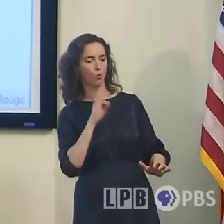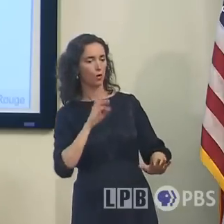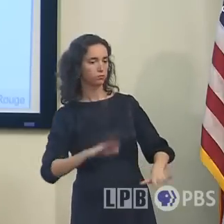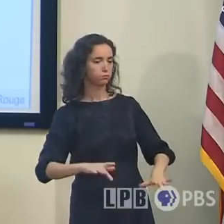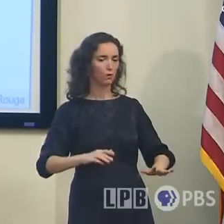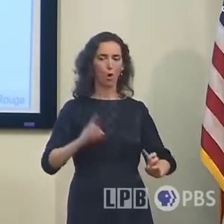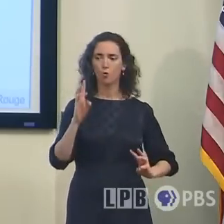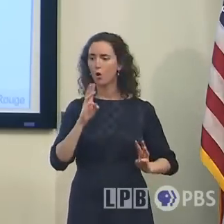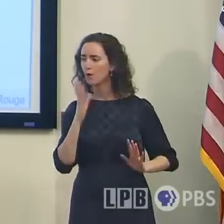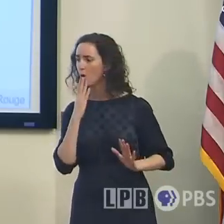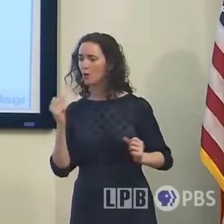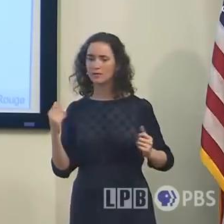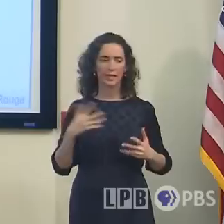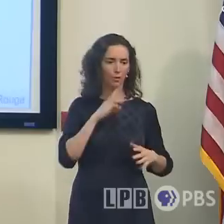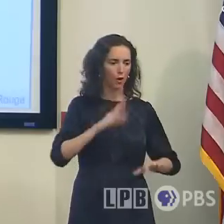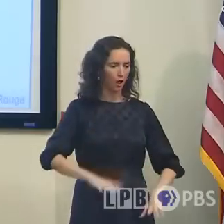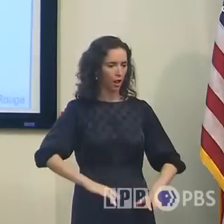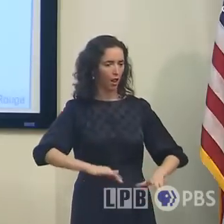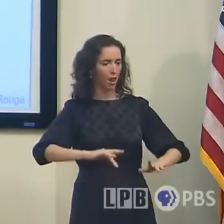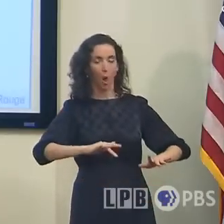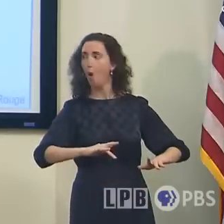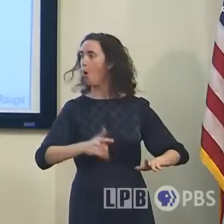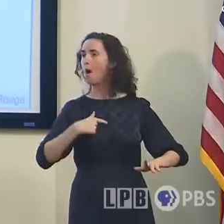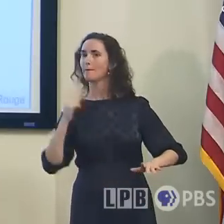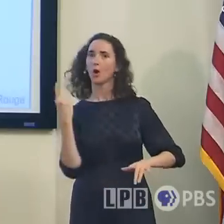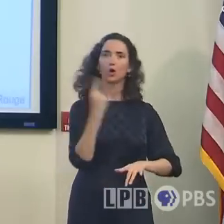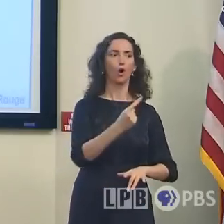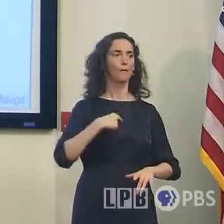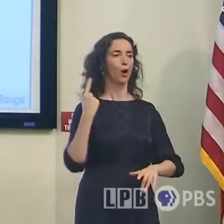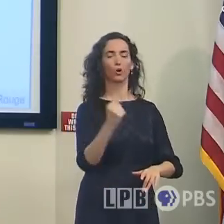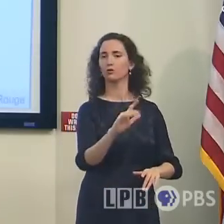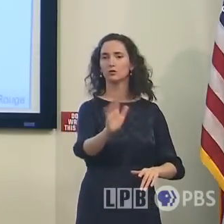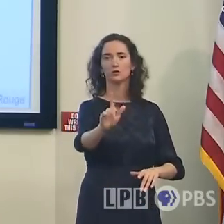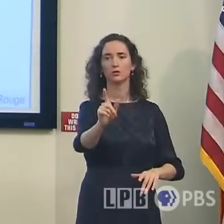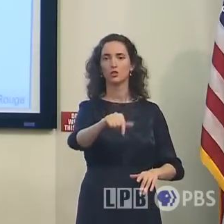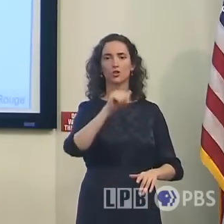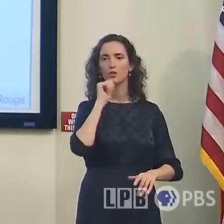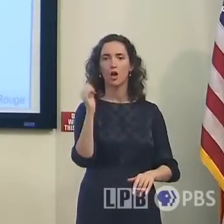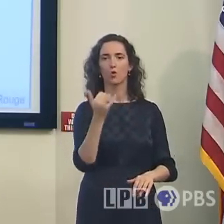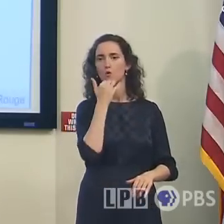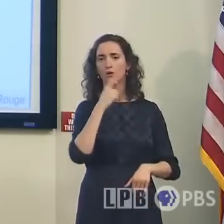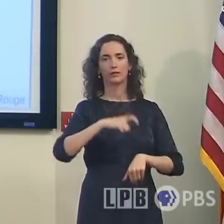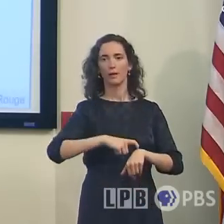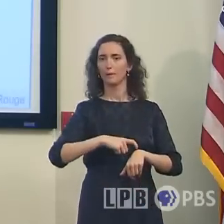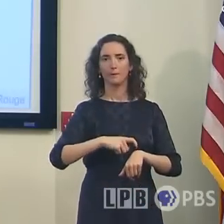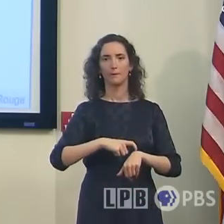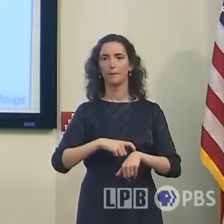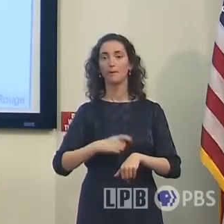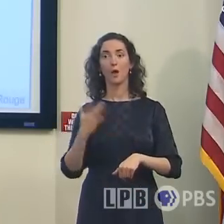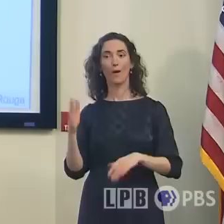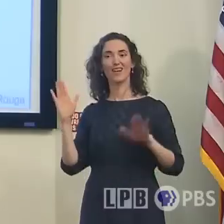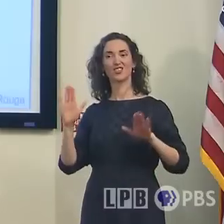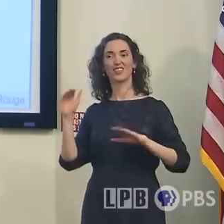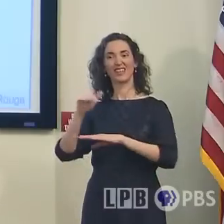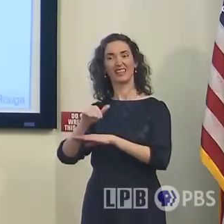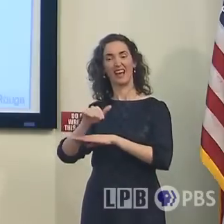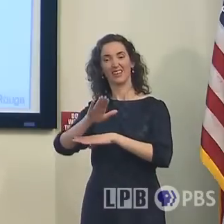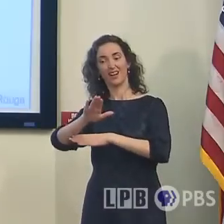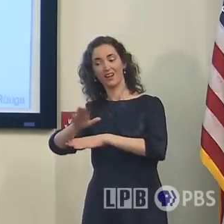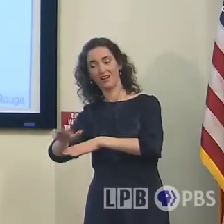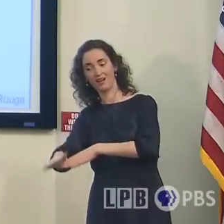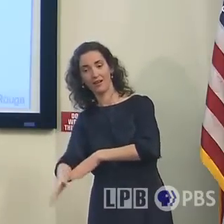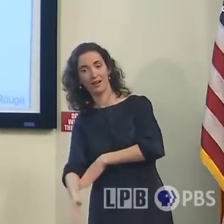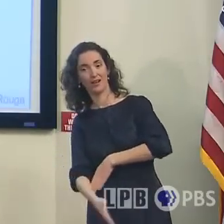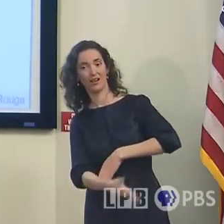get worried or scared as the storm starts to come in. And this is probably the worst time to move, especially with this coming in on Sunday evening, Sunday night,